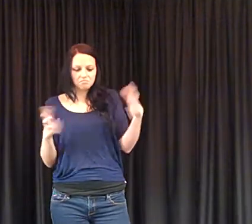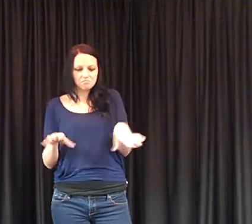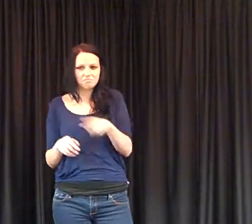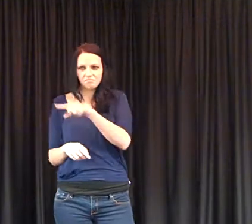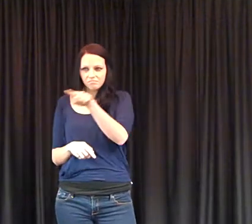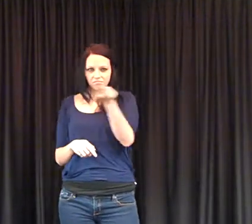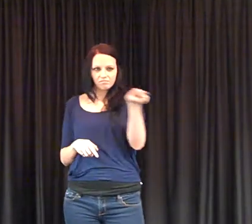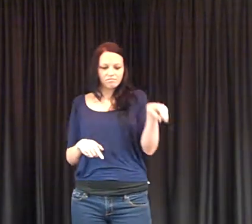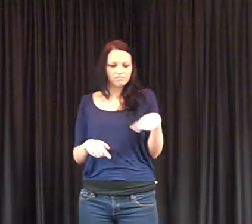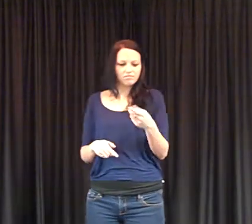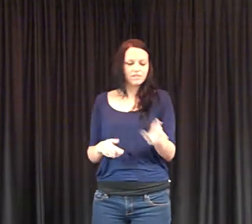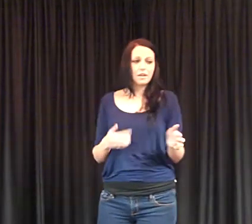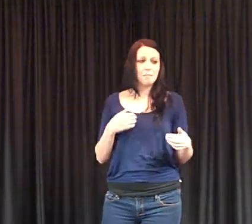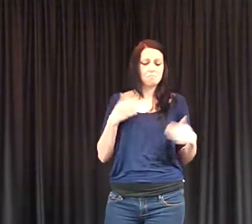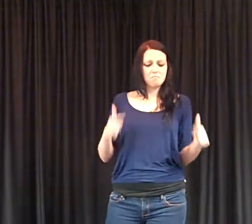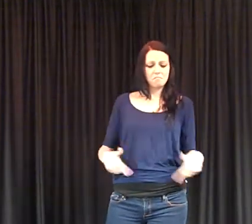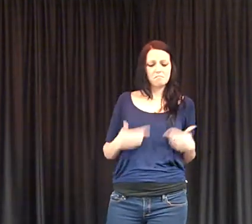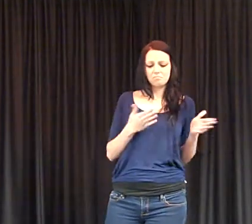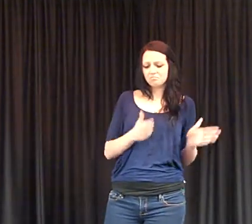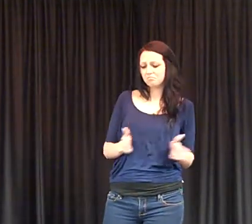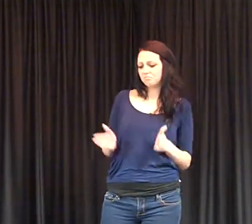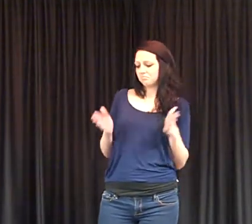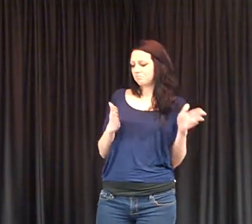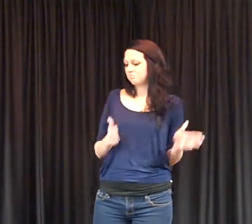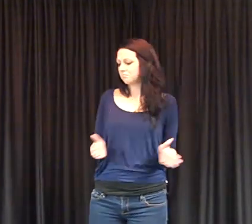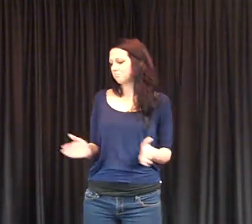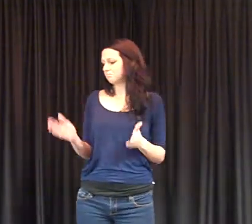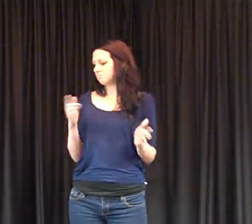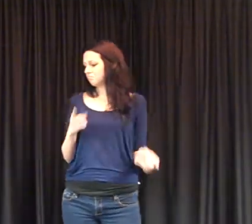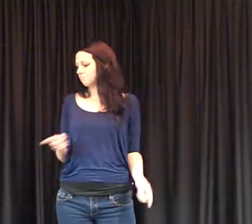what I told you don't go around, I got my own health to raise.